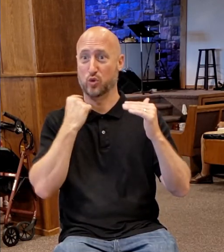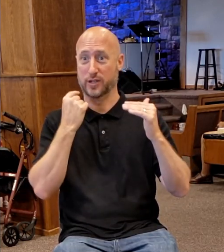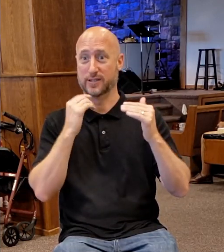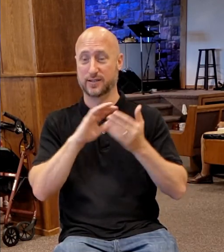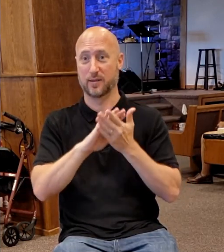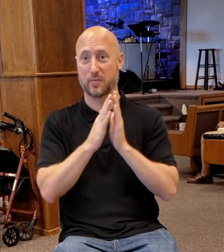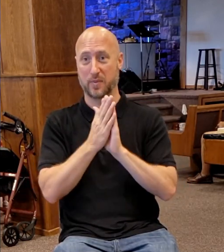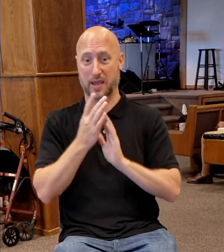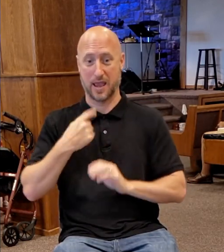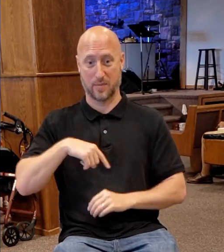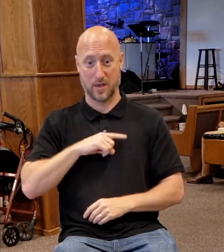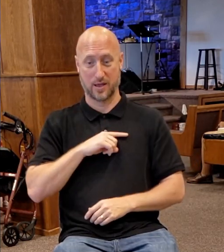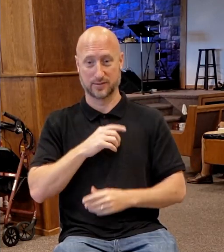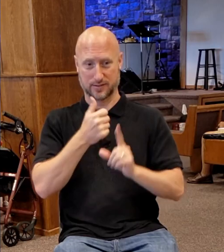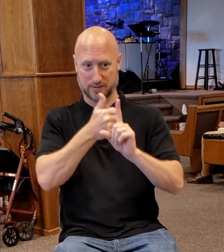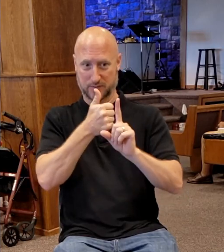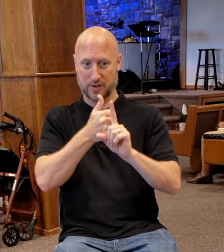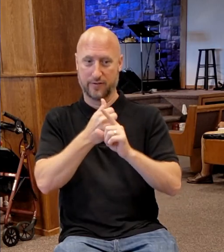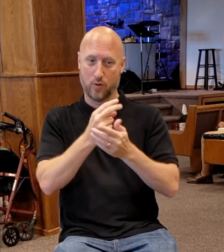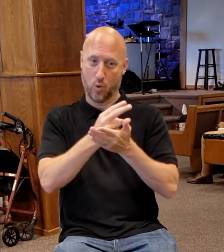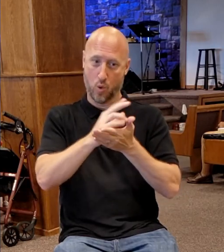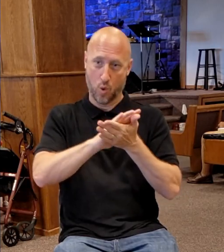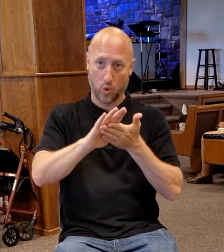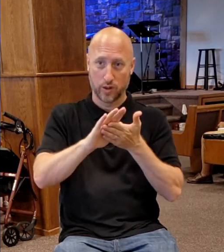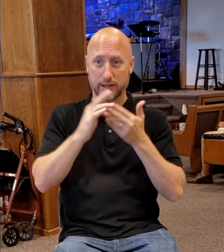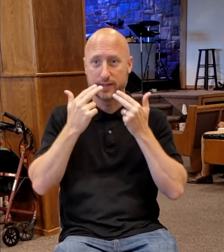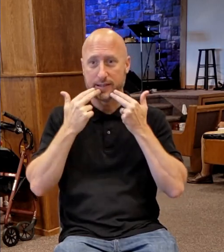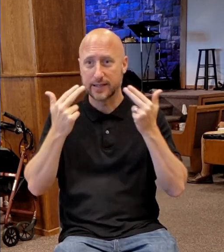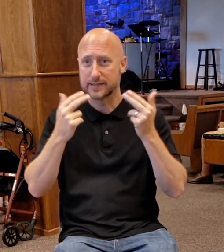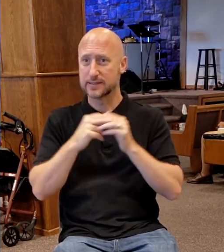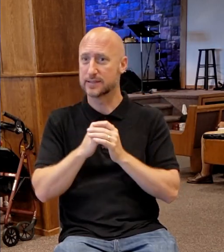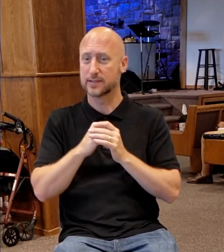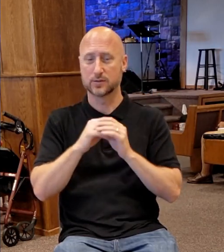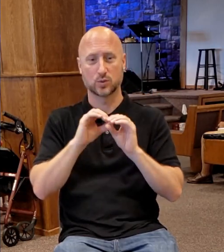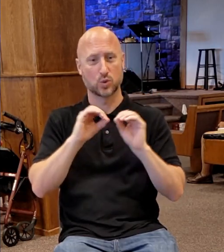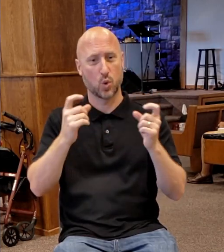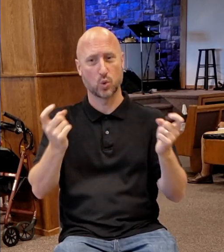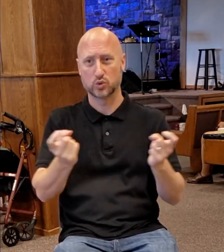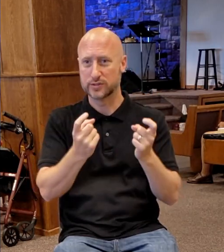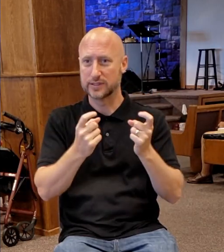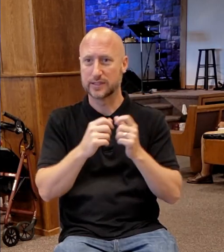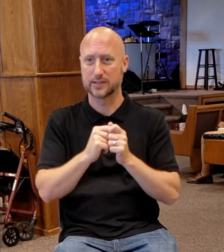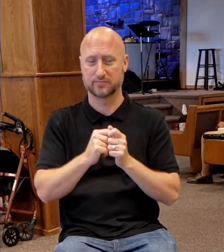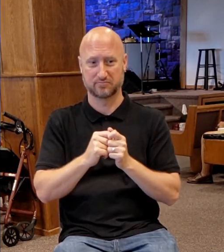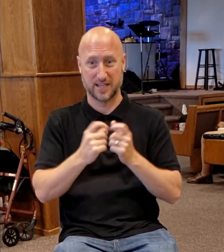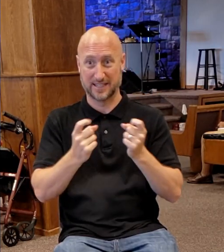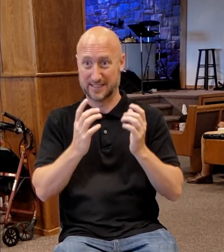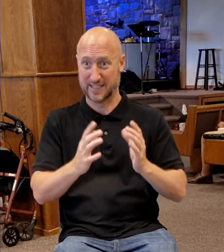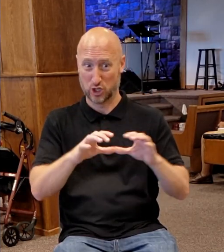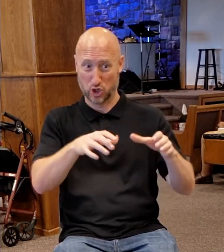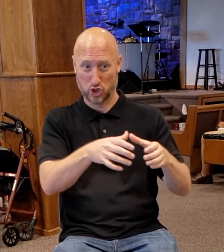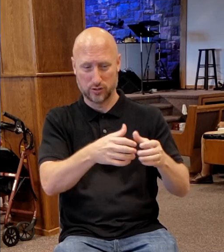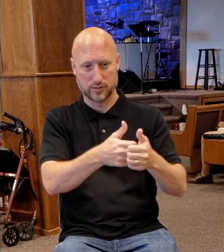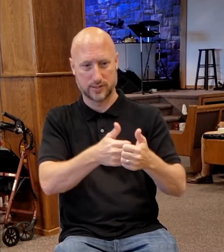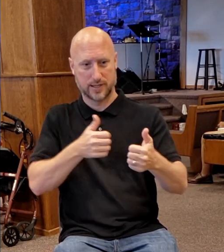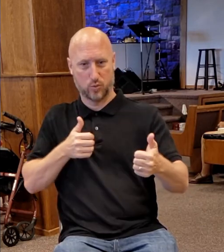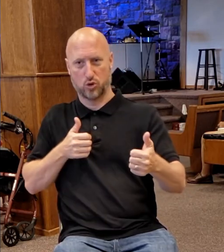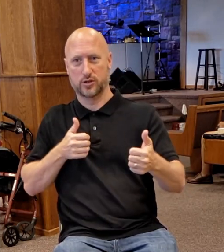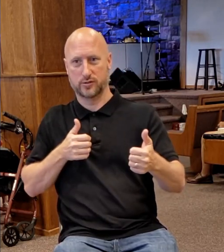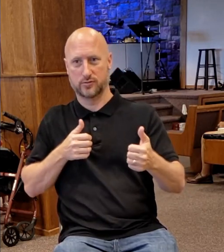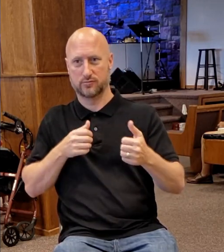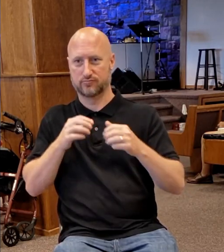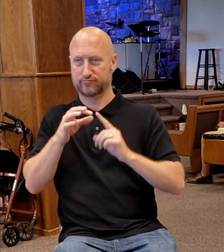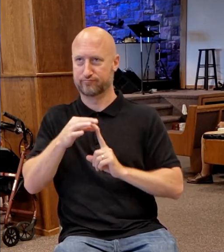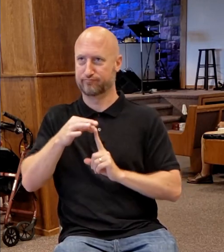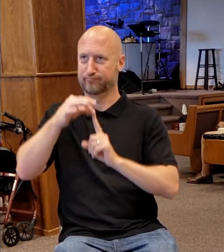is holy, harmless, undefiled, separate from sinners, and made higher